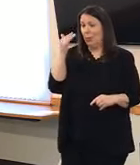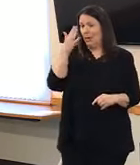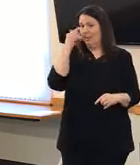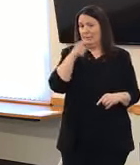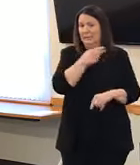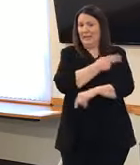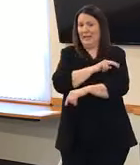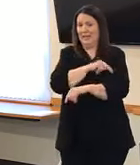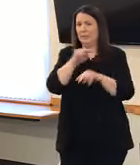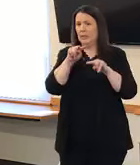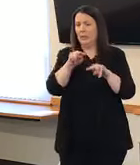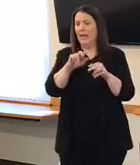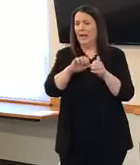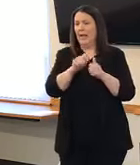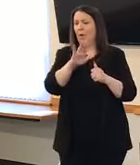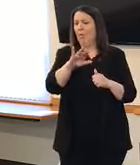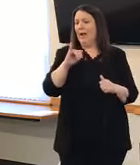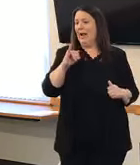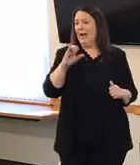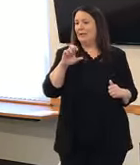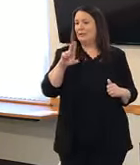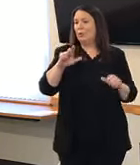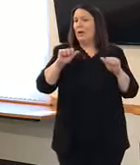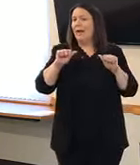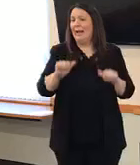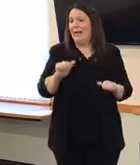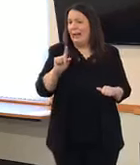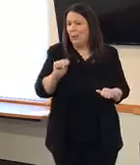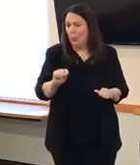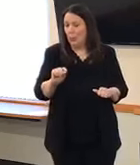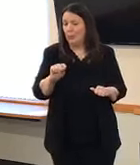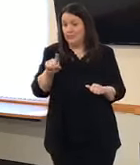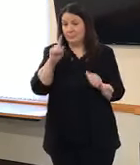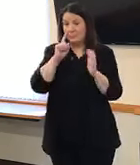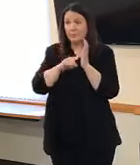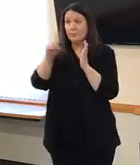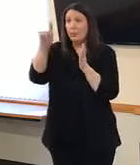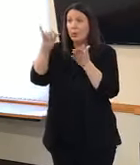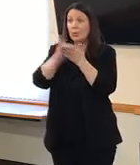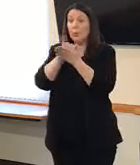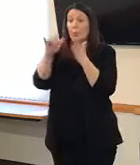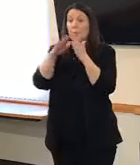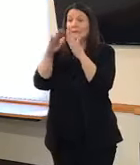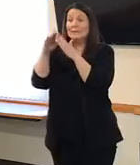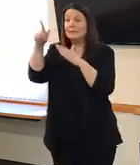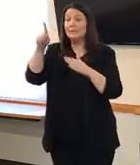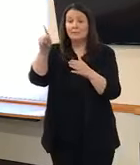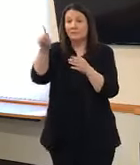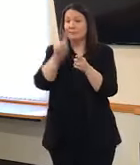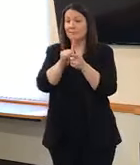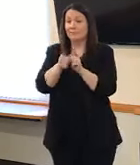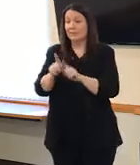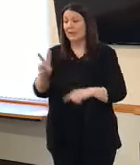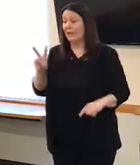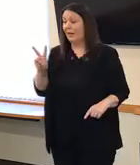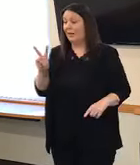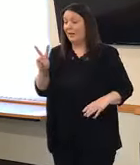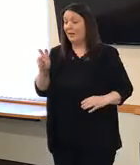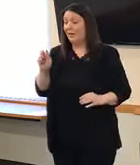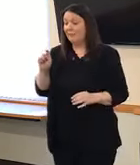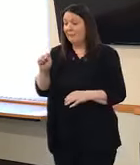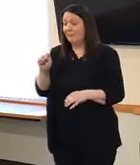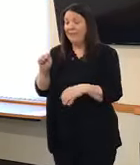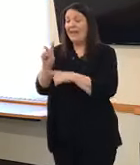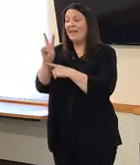at how they do ICU capacity in general. You've seen this in the New York area where they're converting vet machines or